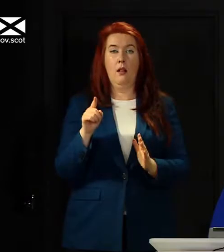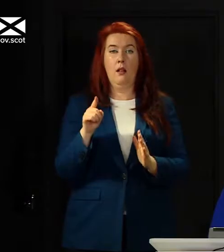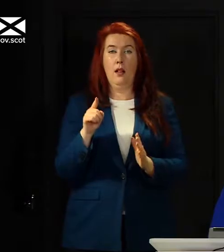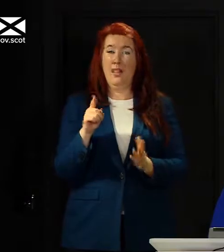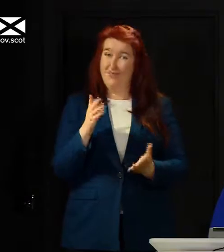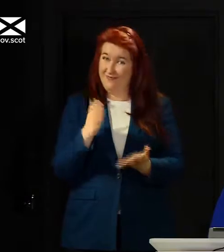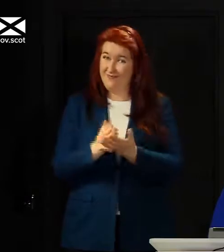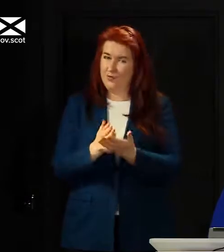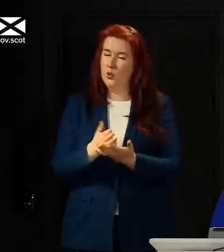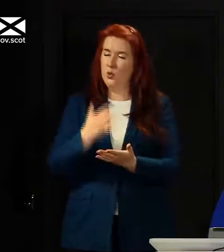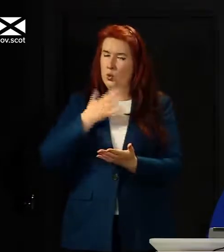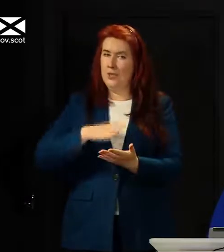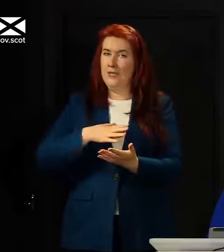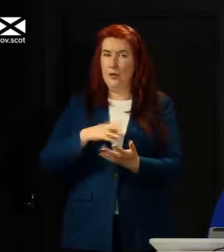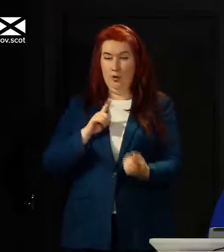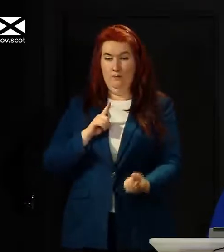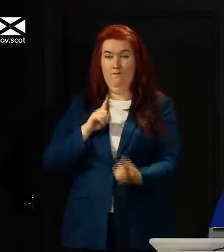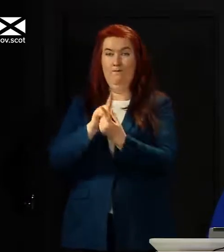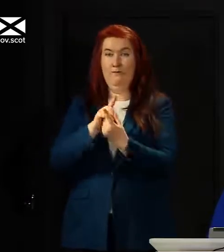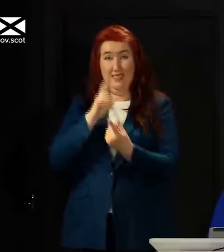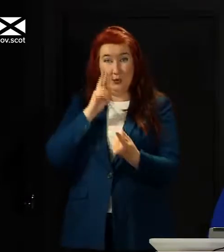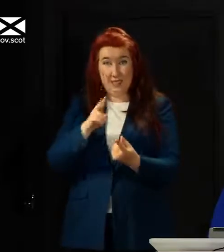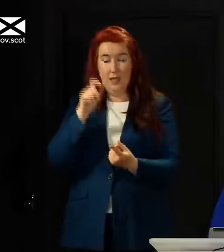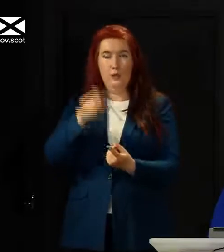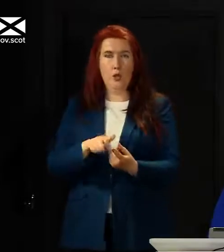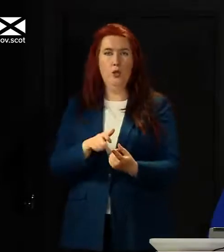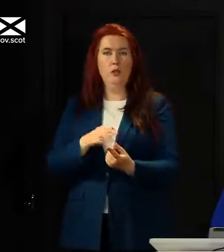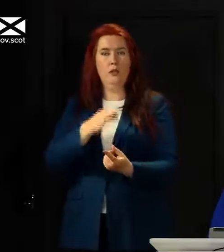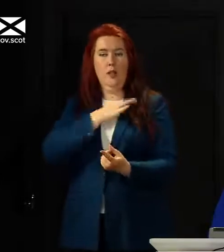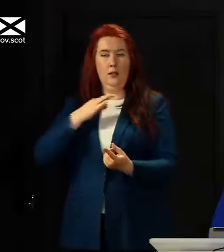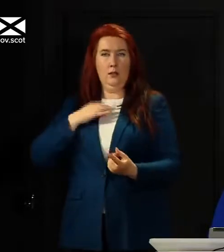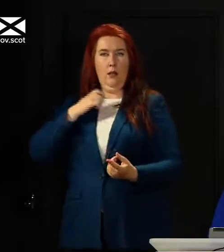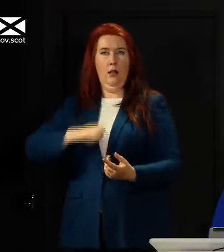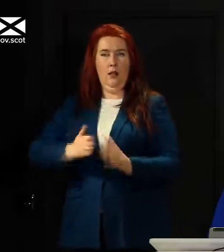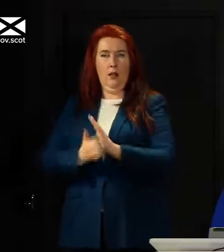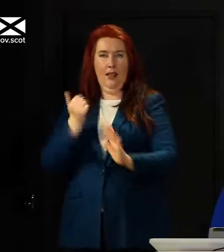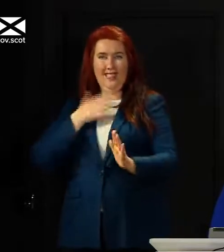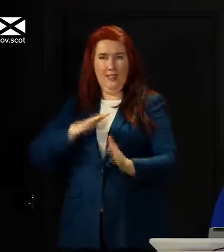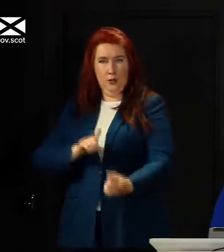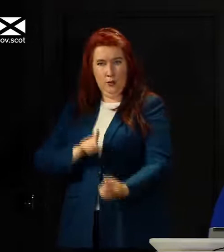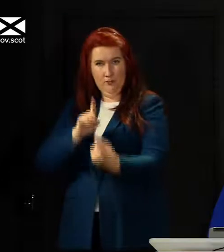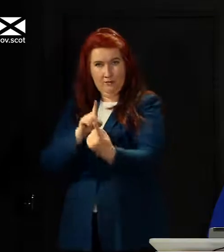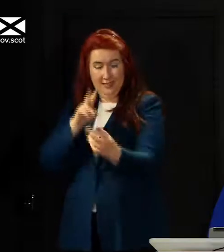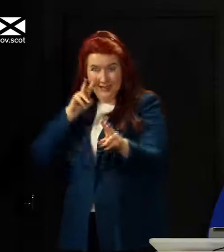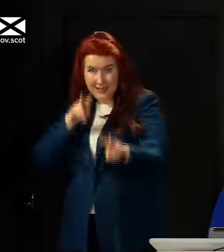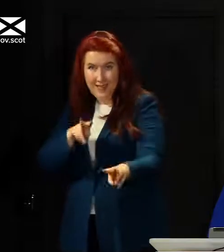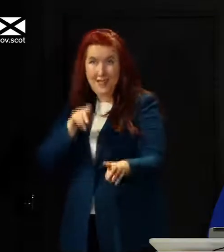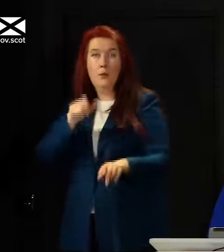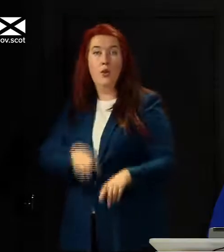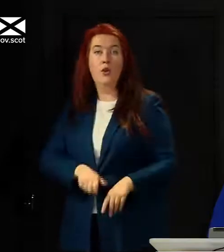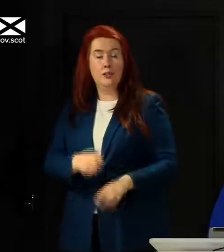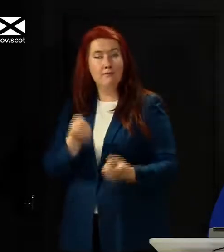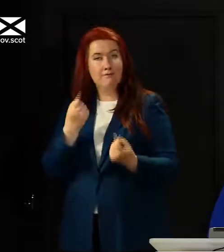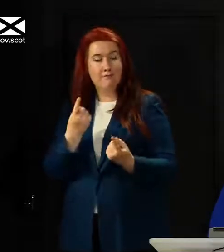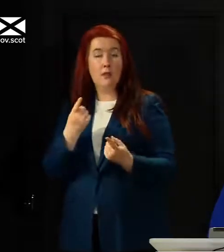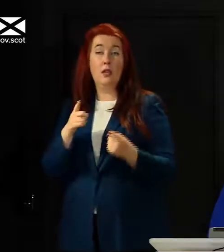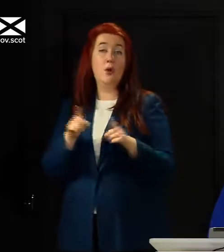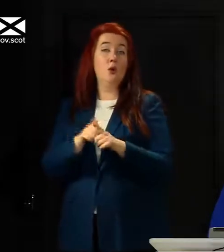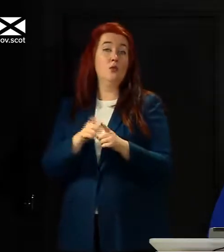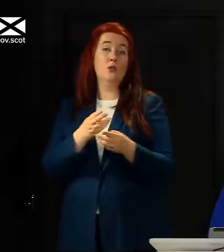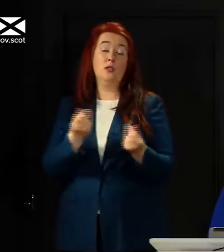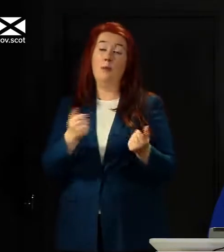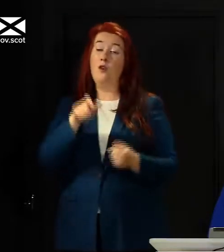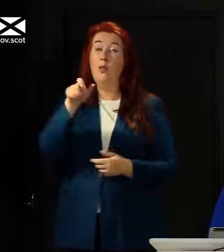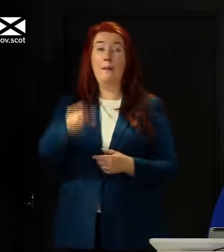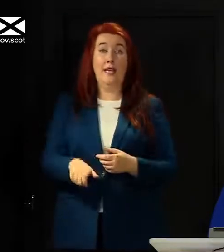actually need to see the person the clinician needs to see the individual but also there are times when for